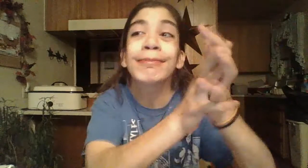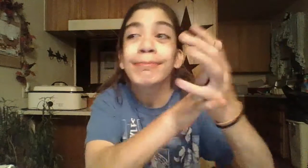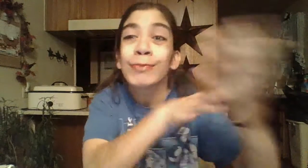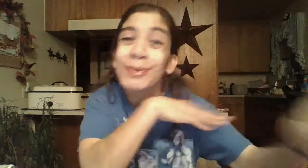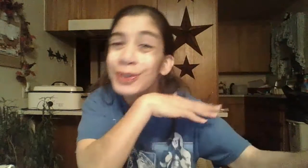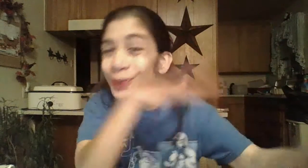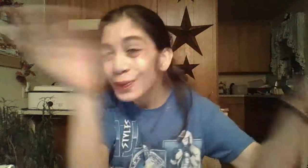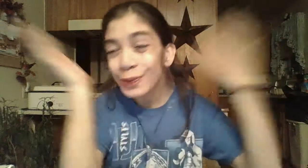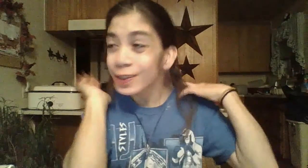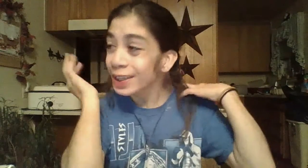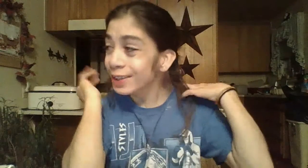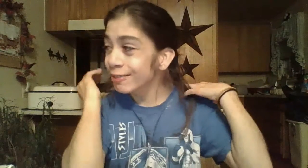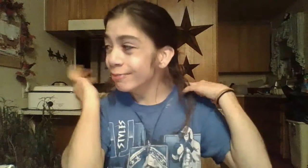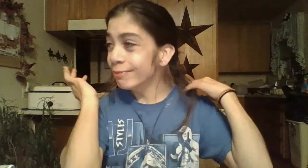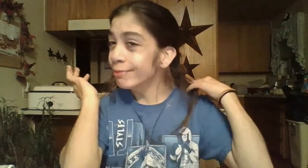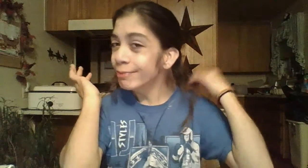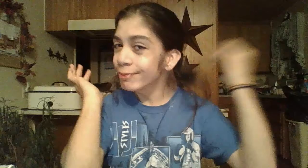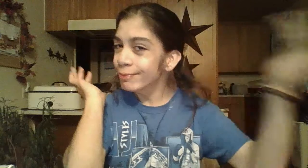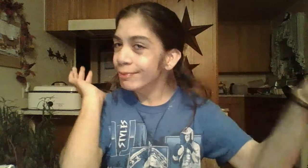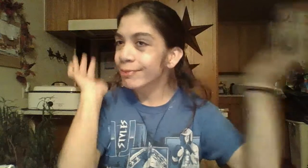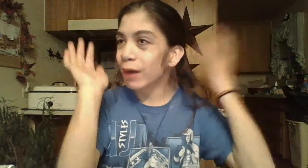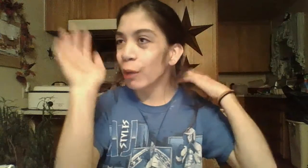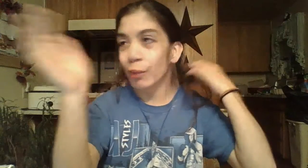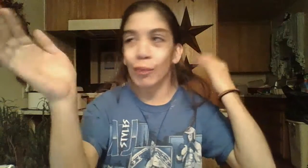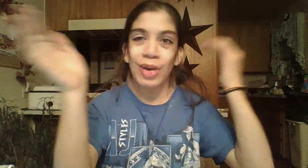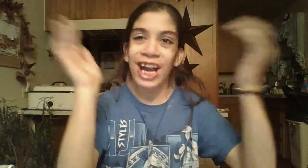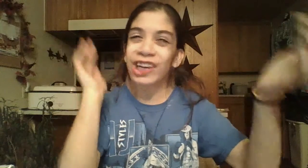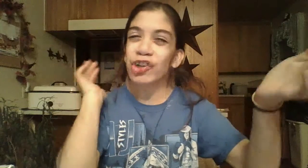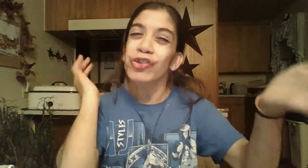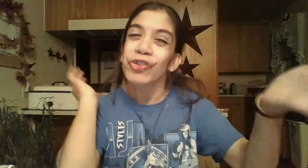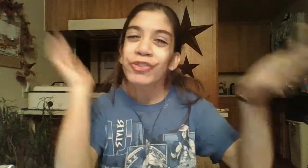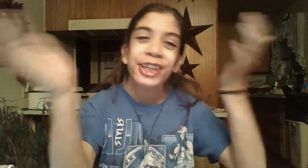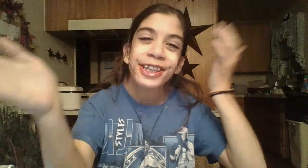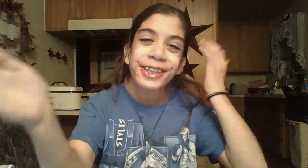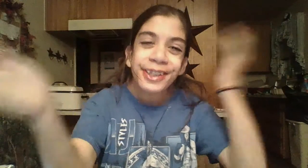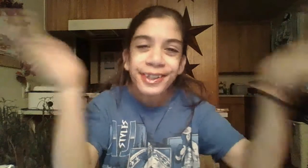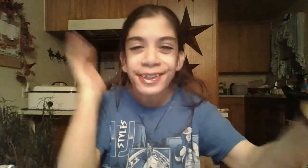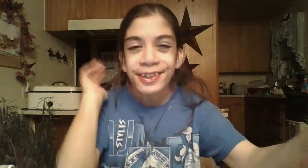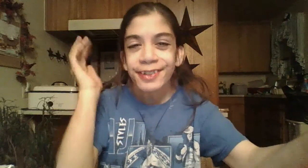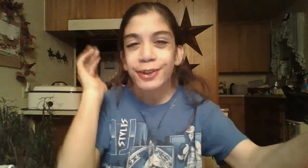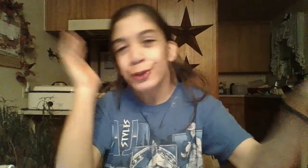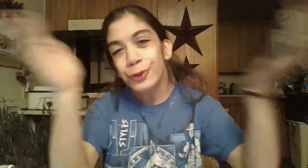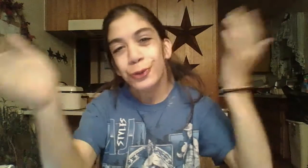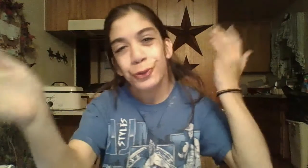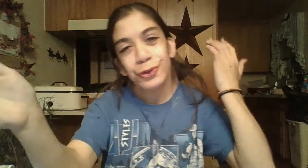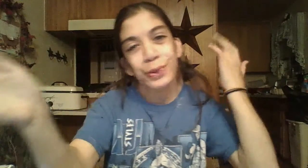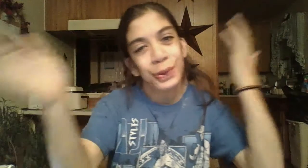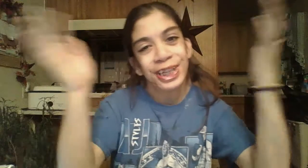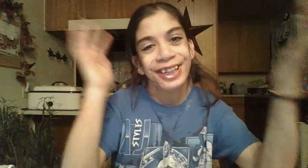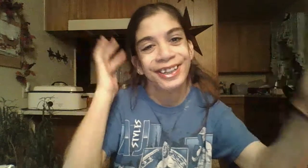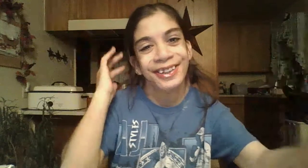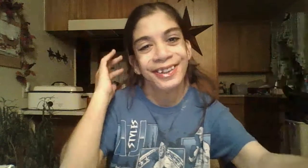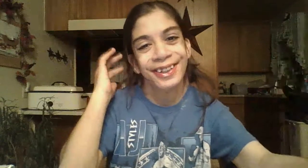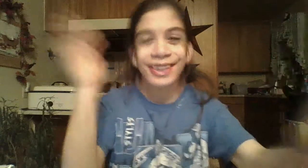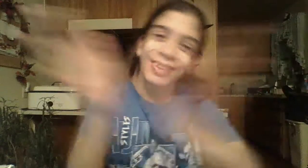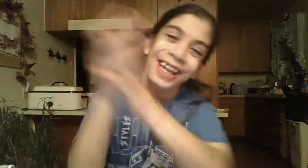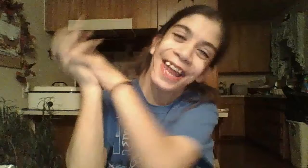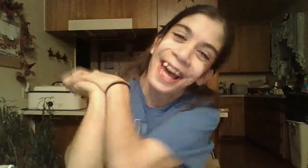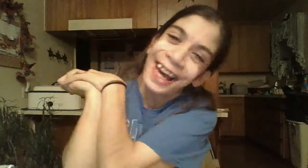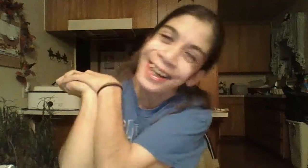reviews and reactions and news and stuff like that.